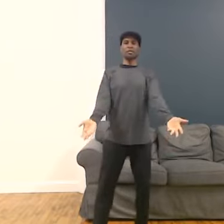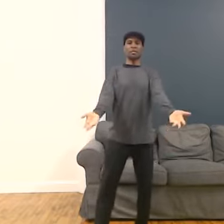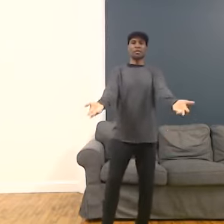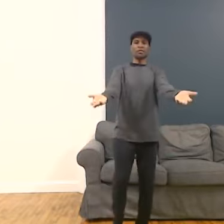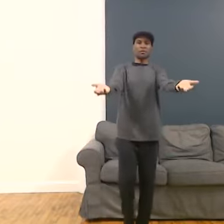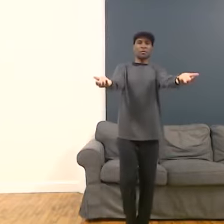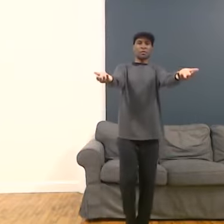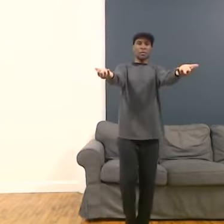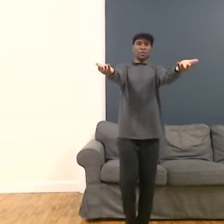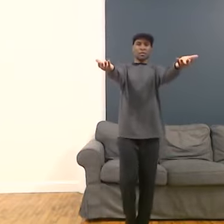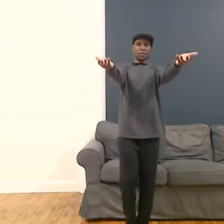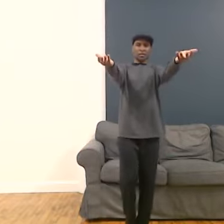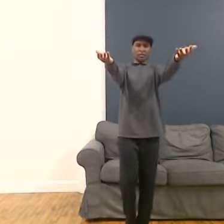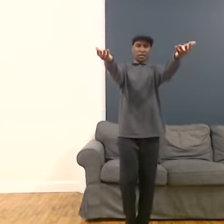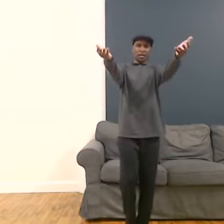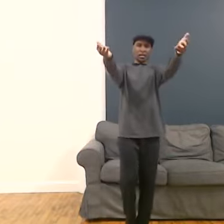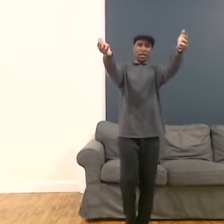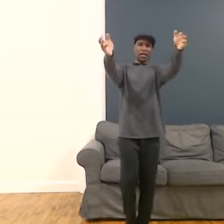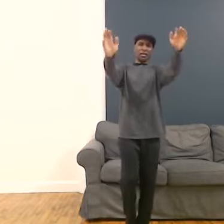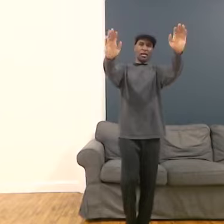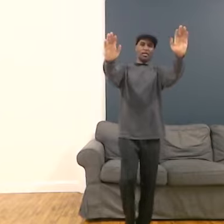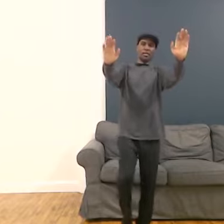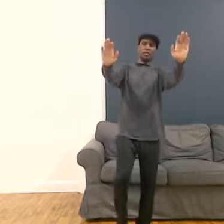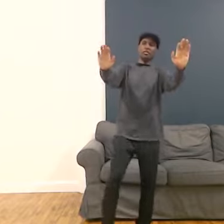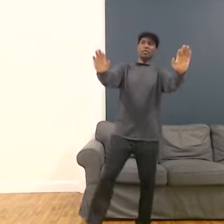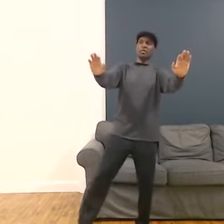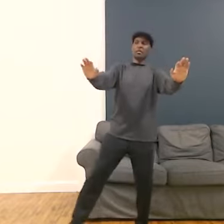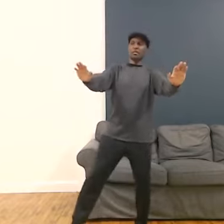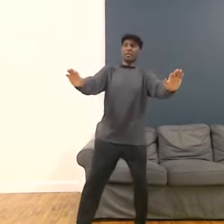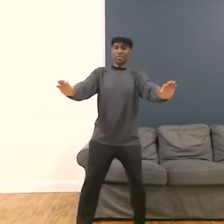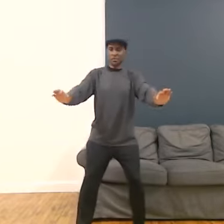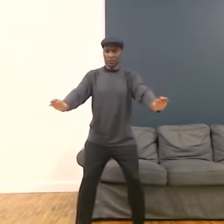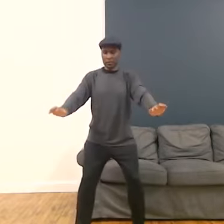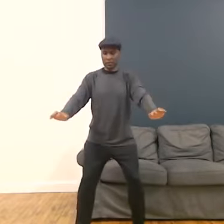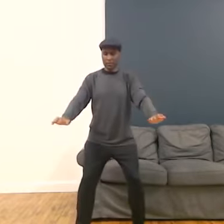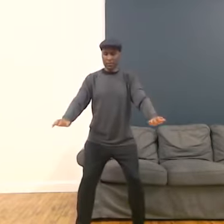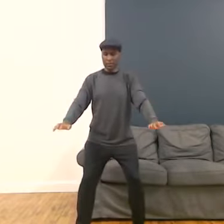foot in towards the right foot. On the exhale, left steps away from the right.